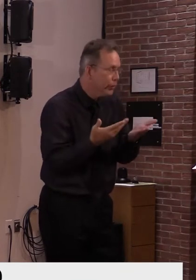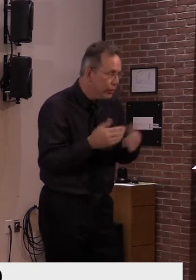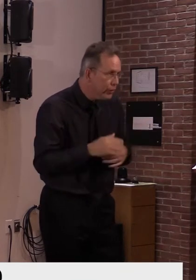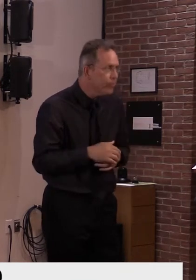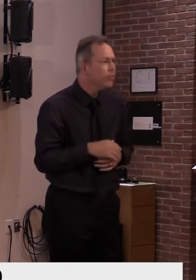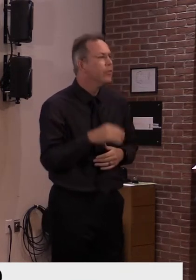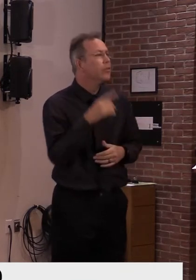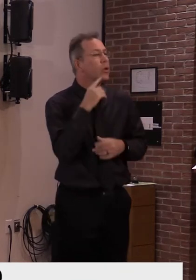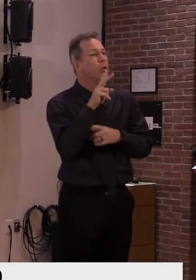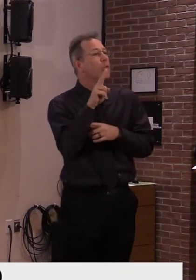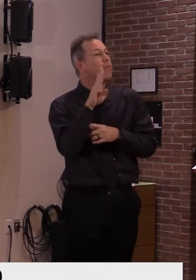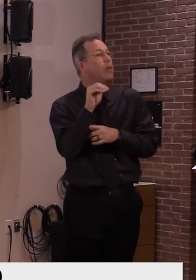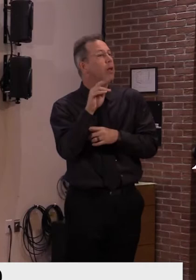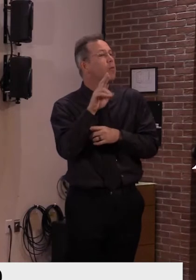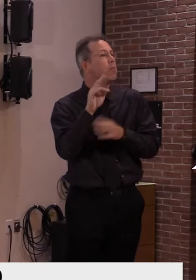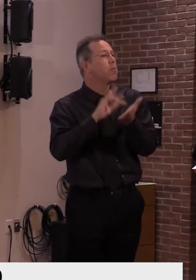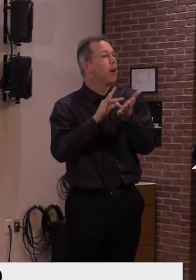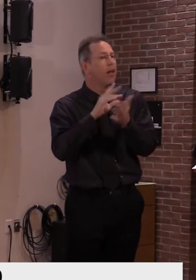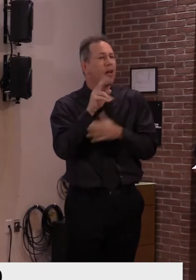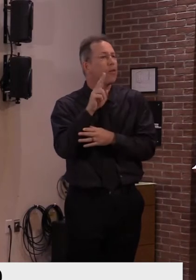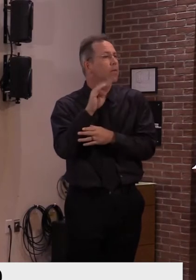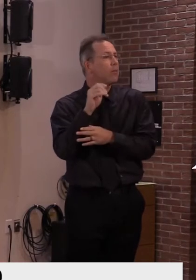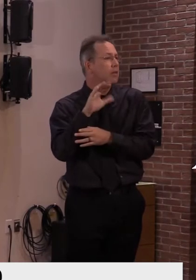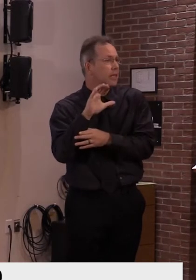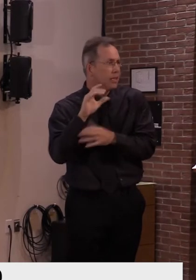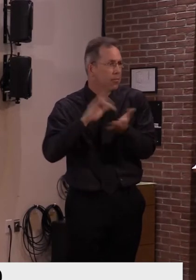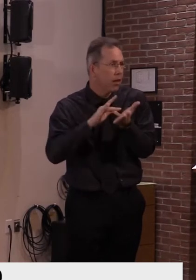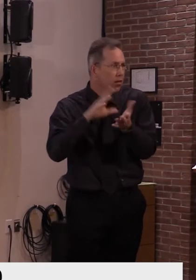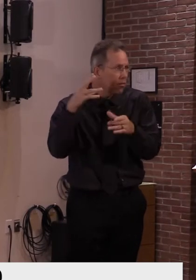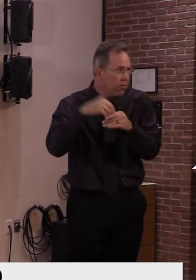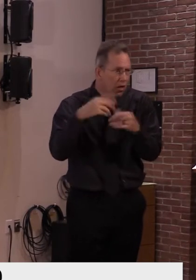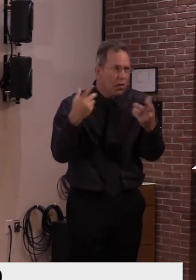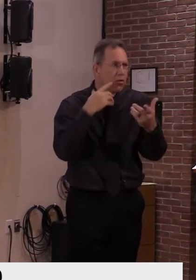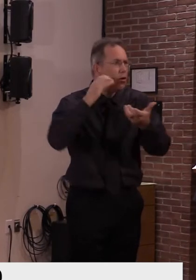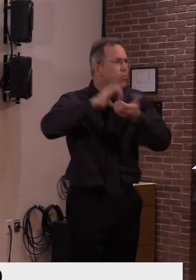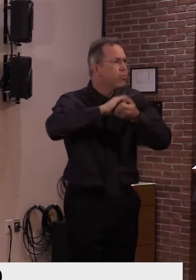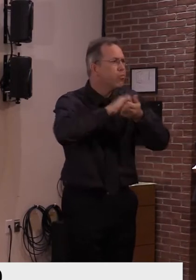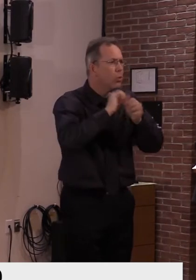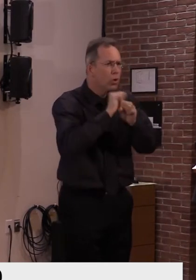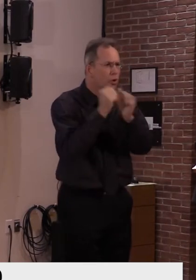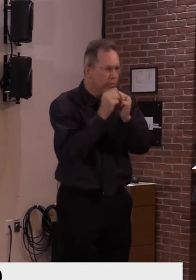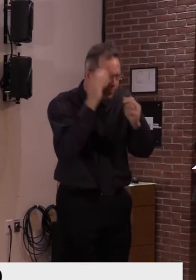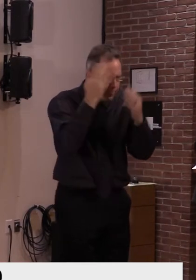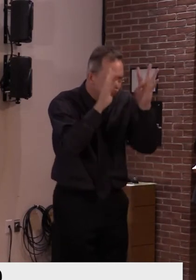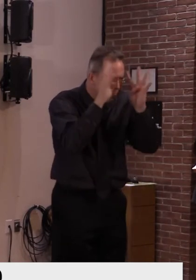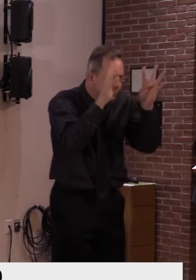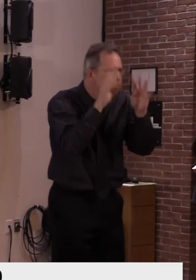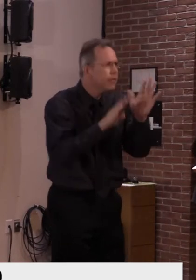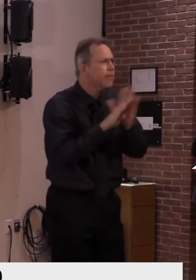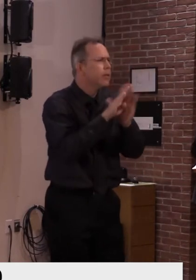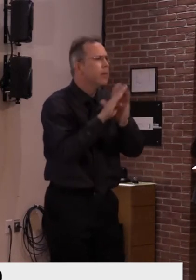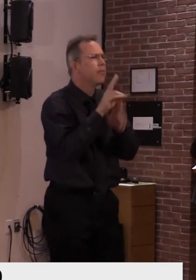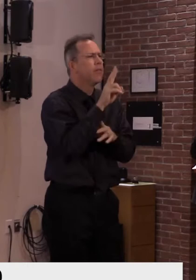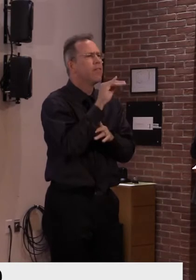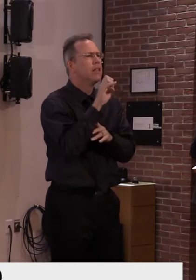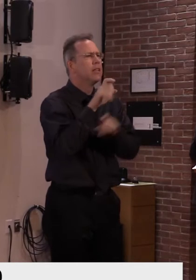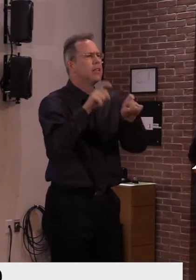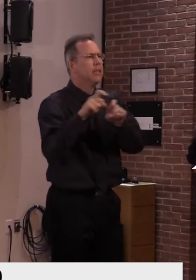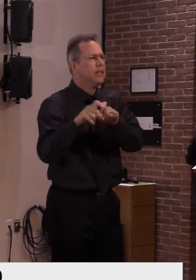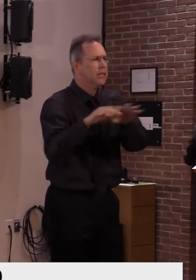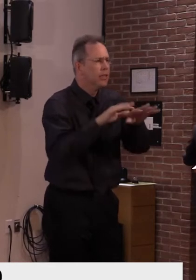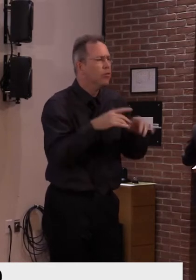selected to take part in an ongoing vaccine trial. This is a testament to the Medical Center and the